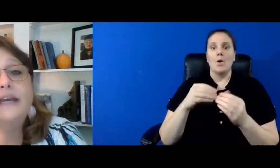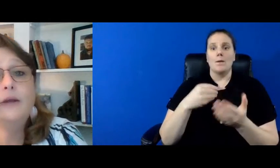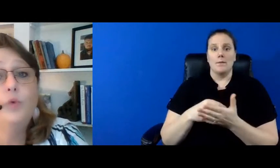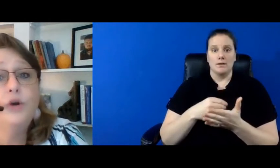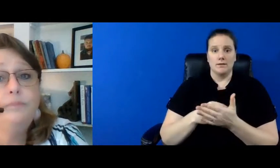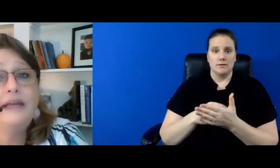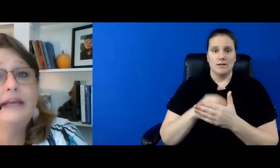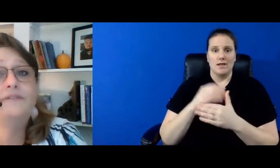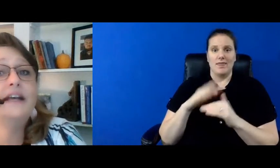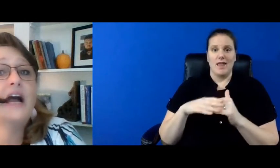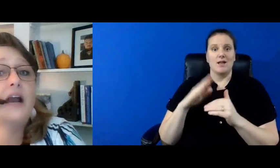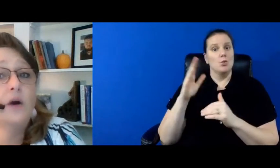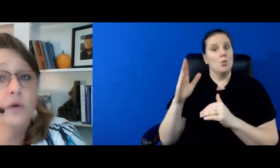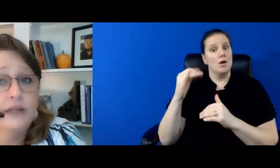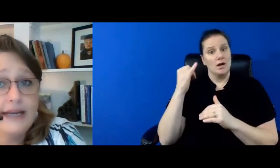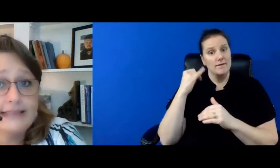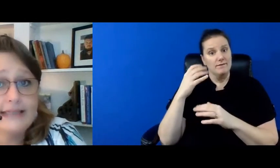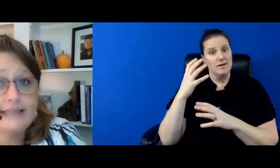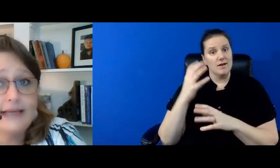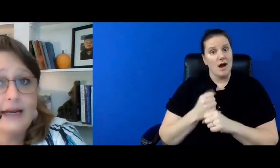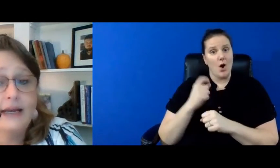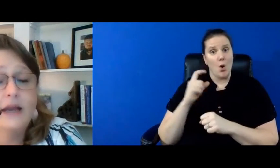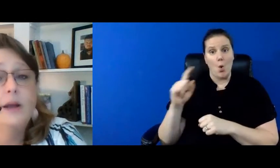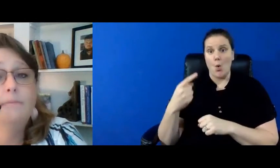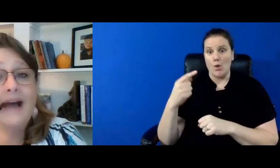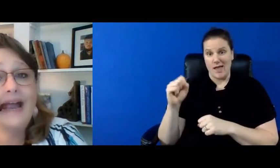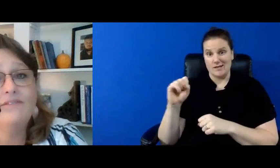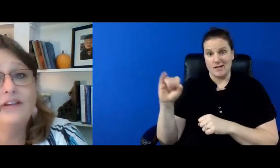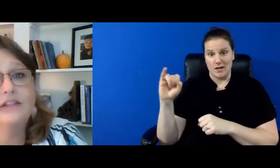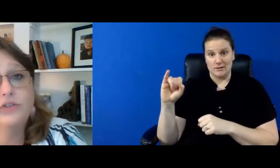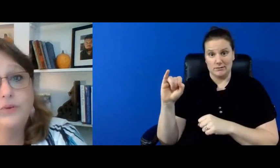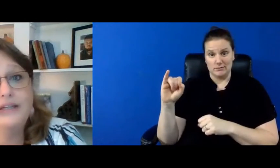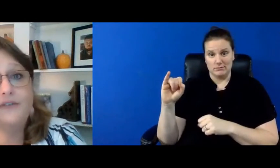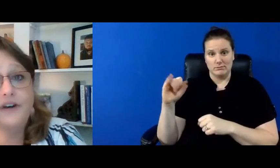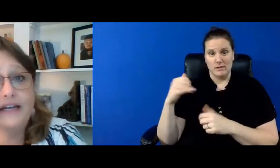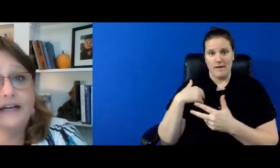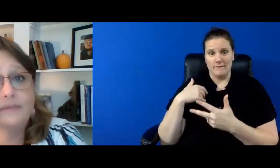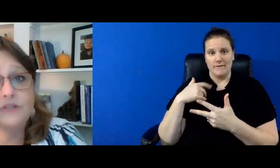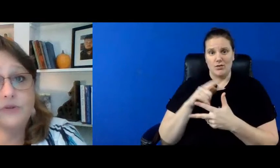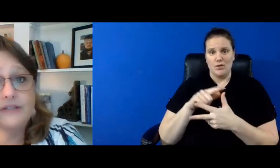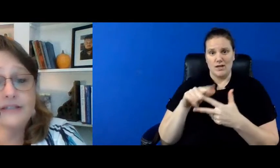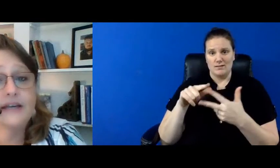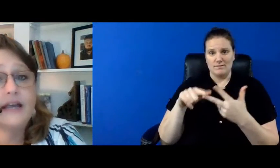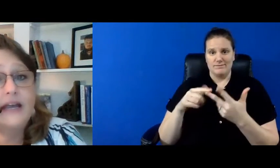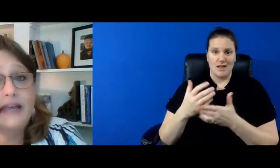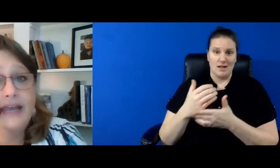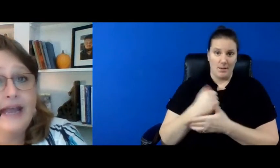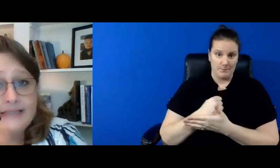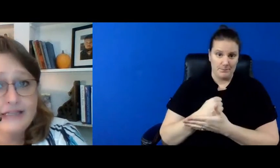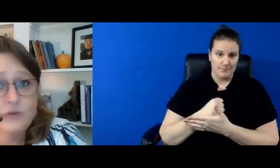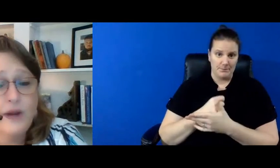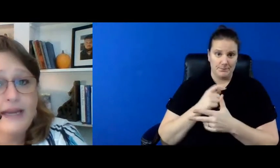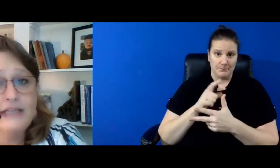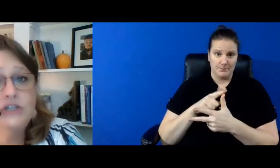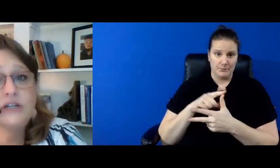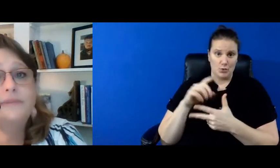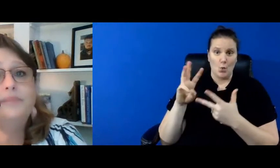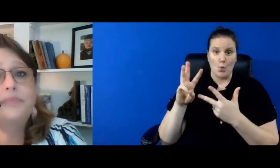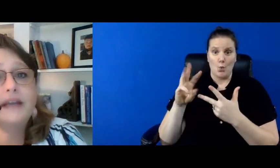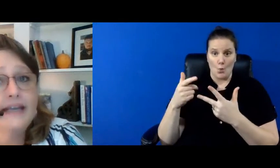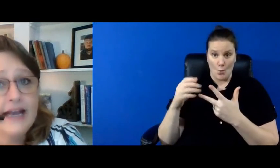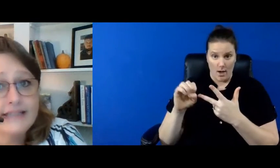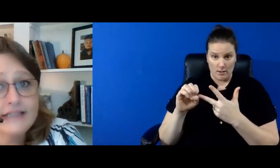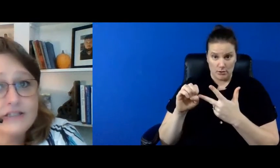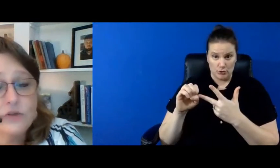than he would be if he got only ssi by having the three different income sources he has his wage